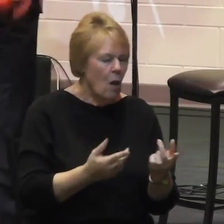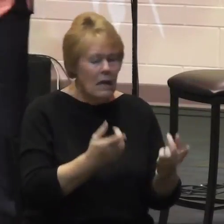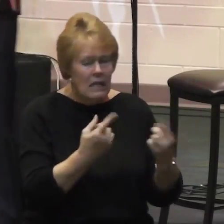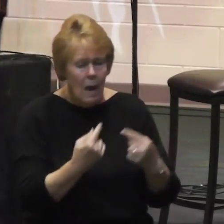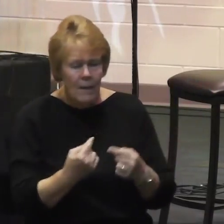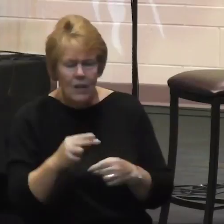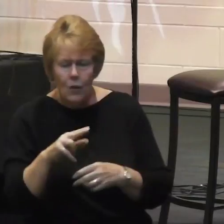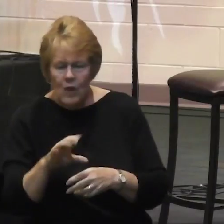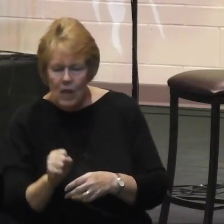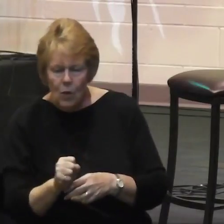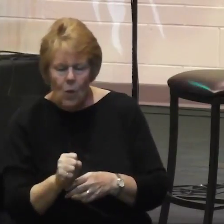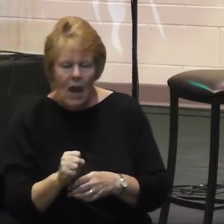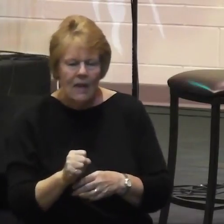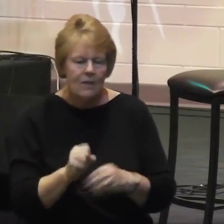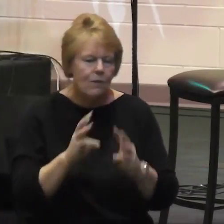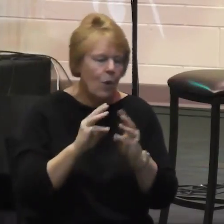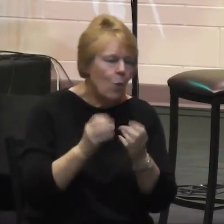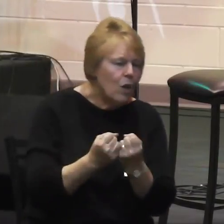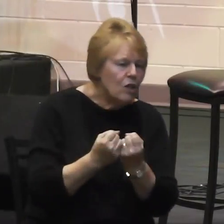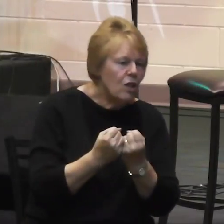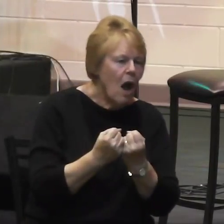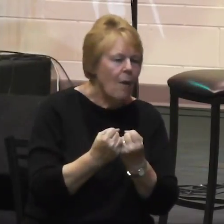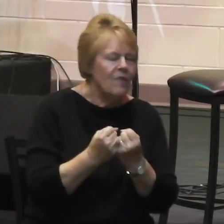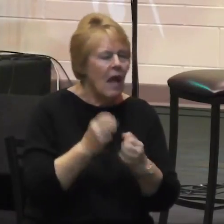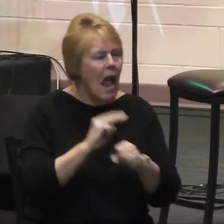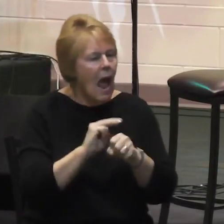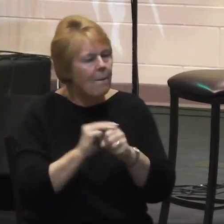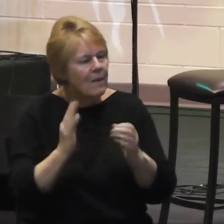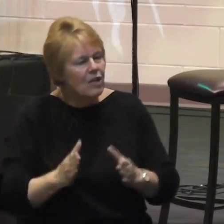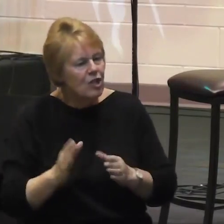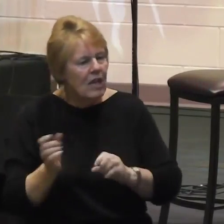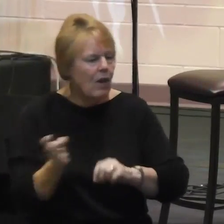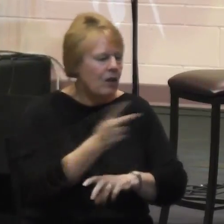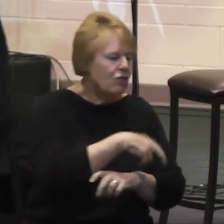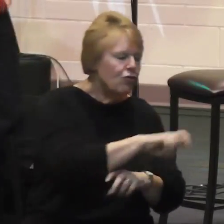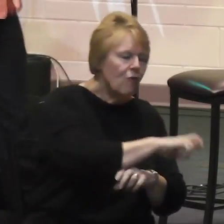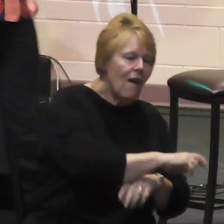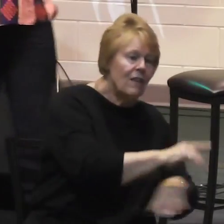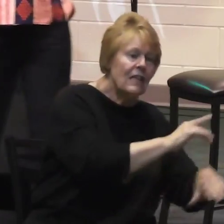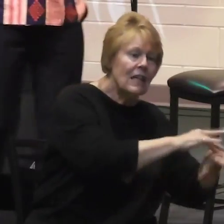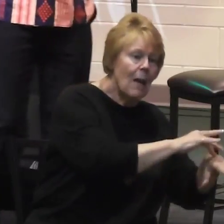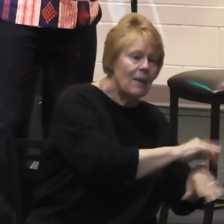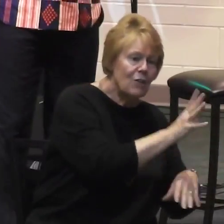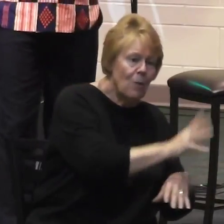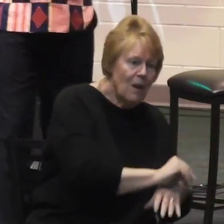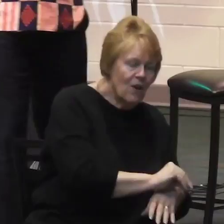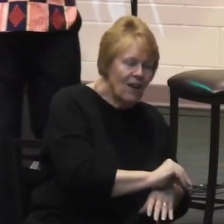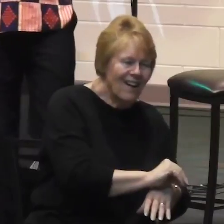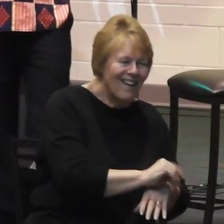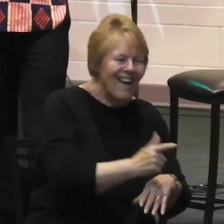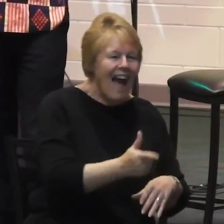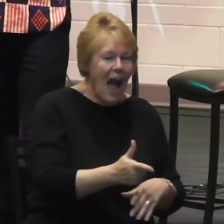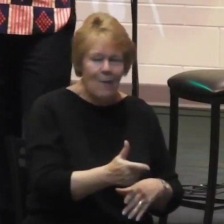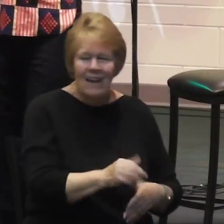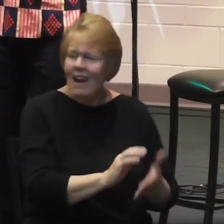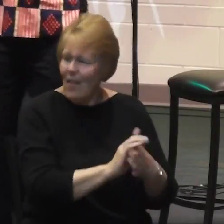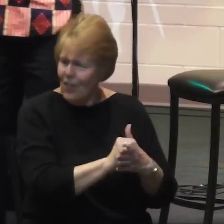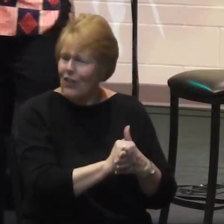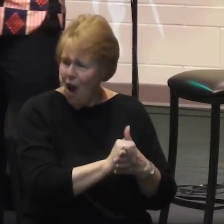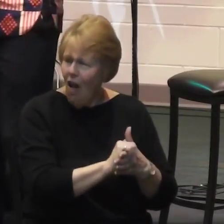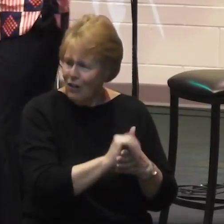publishing that has happened from here. Missionaries coming over. I mean the dollar has done amazing things for the kingdom. Amen?